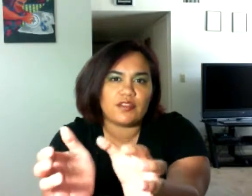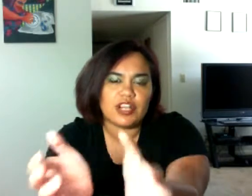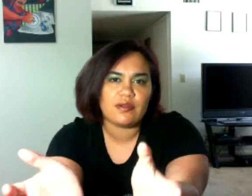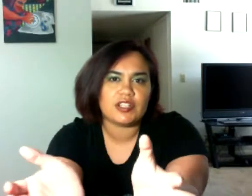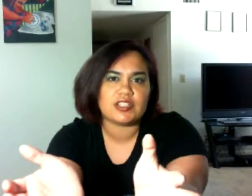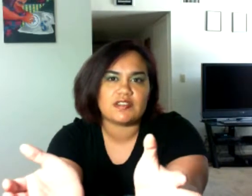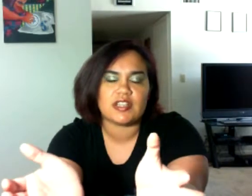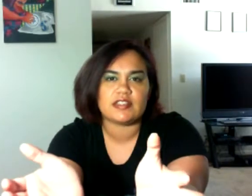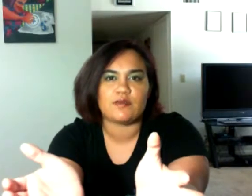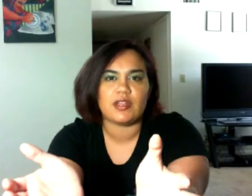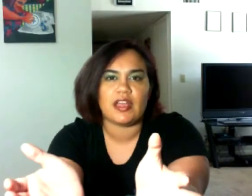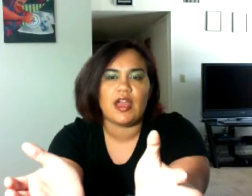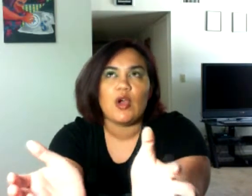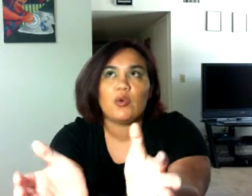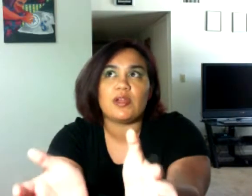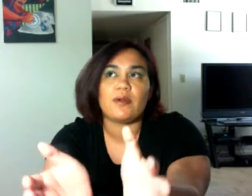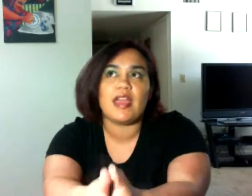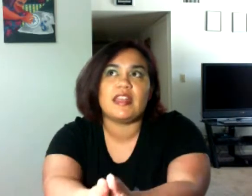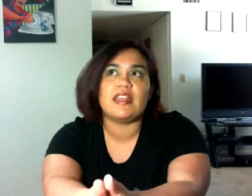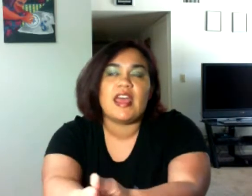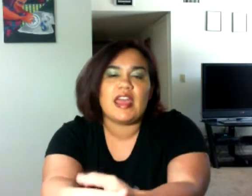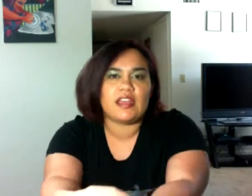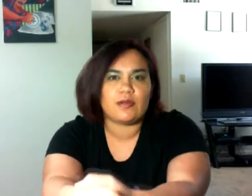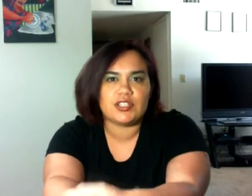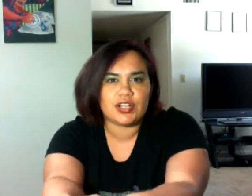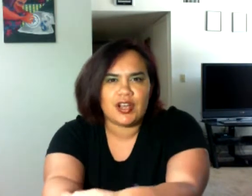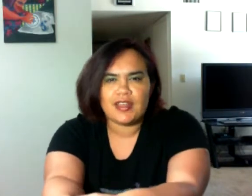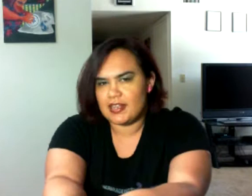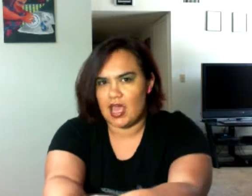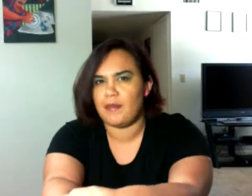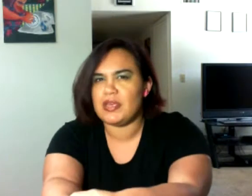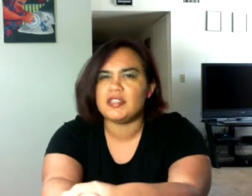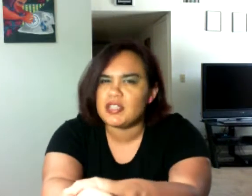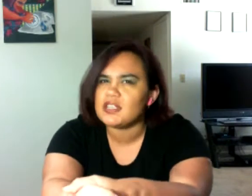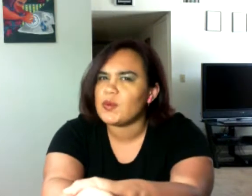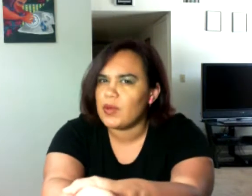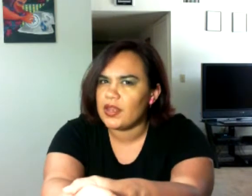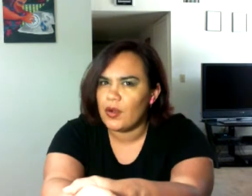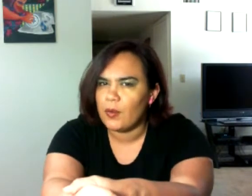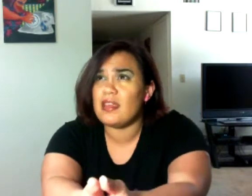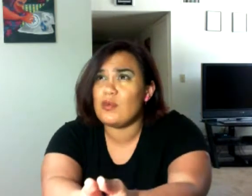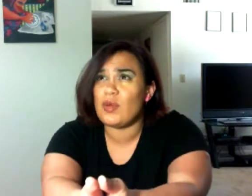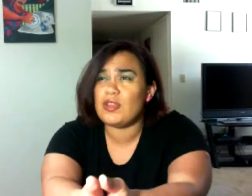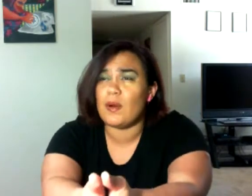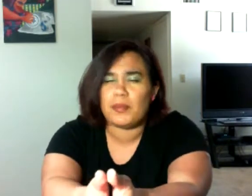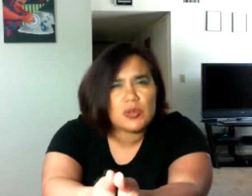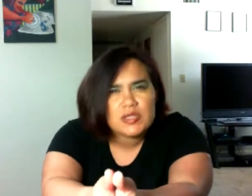generations of selective breeding, we created a creature that is happy to see us when we get home. When you abuse